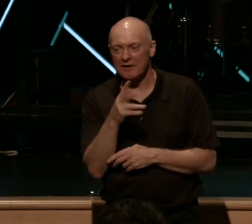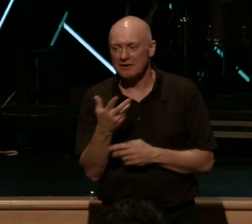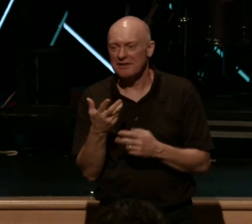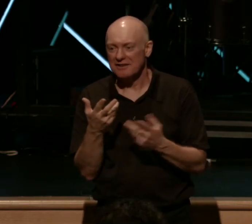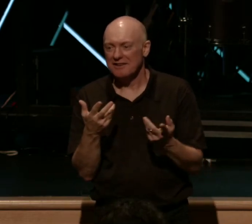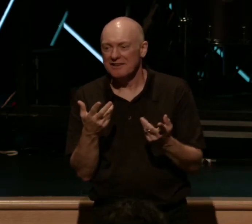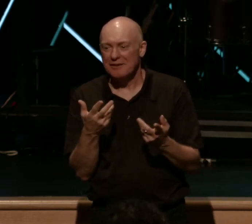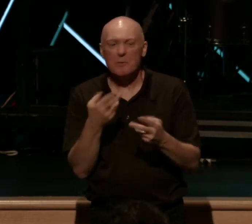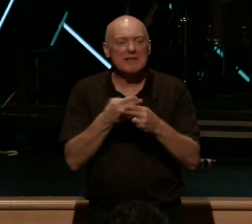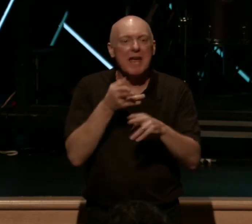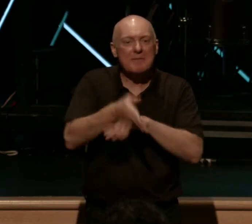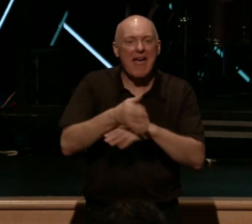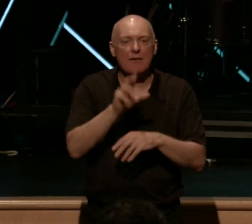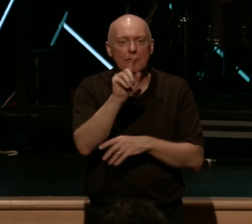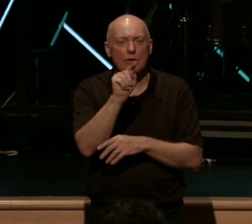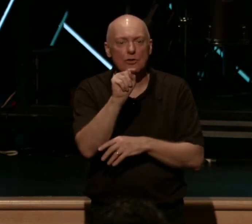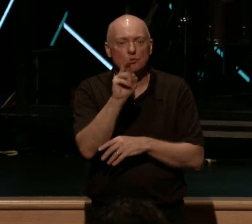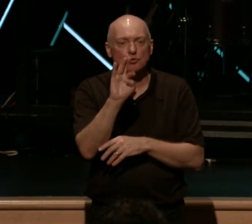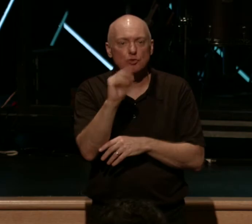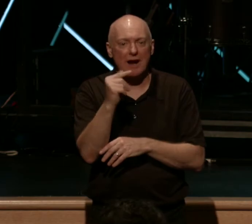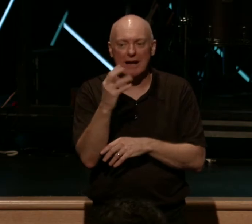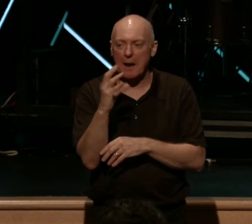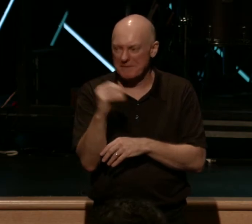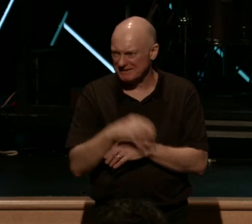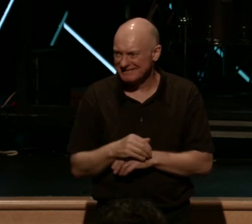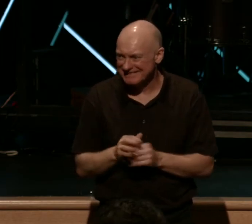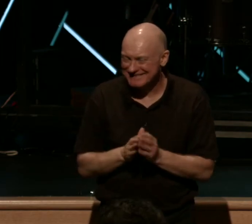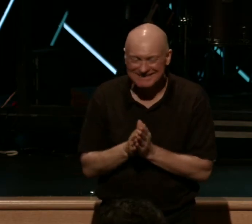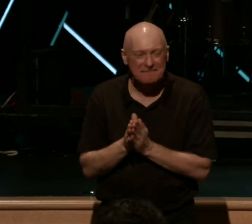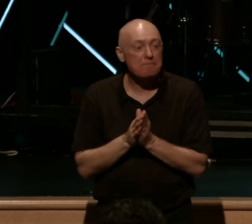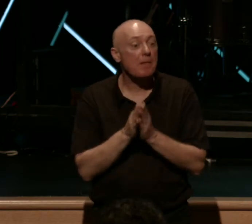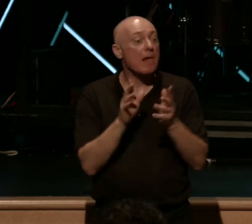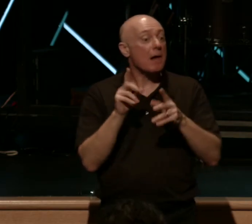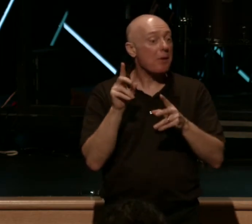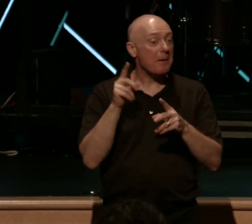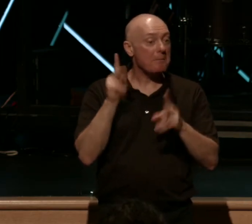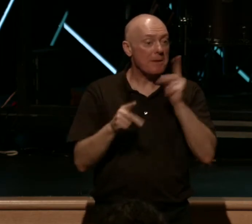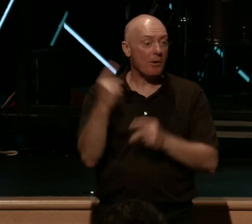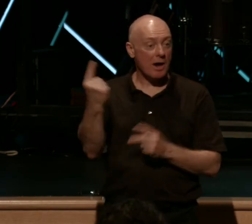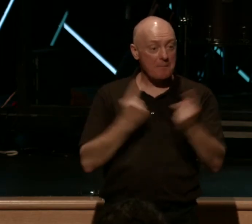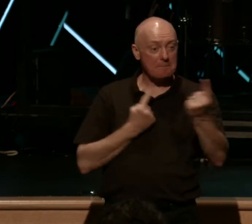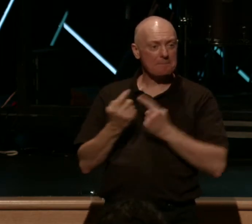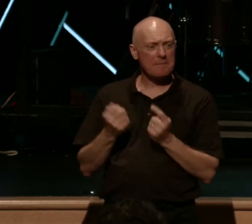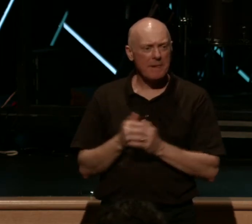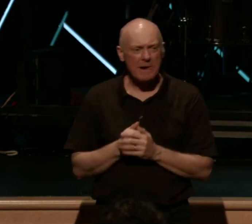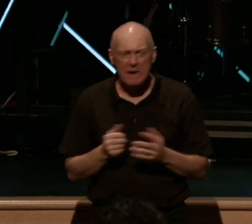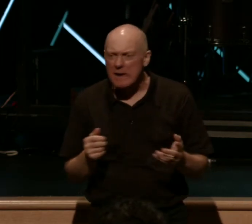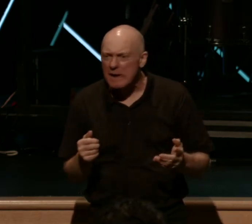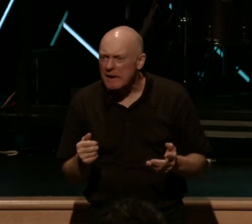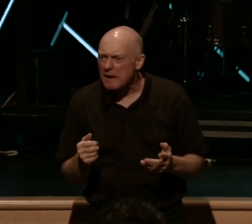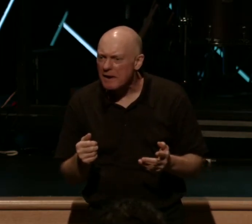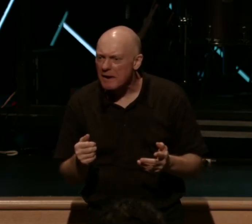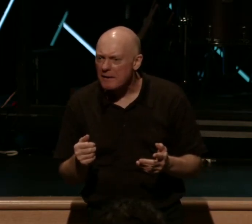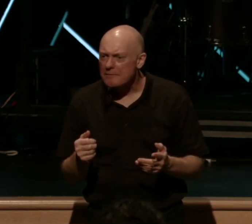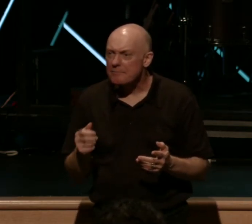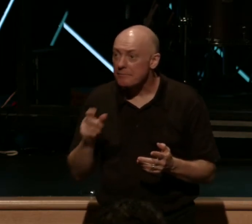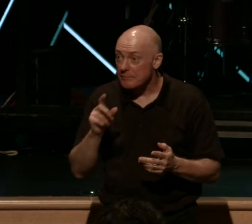didn't know that at the time, but somebody told us that after. So, but, but people come up to us all the time. Are you going to go for the girl? Right? You ever,